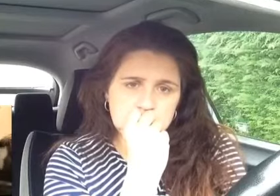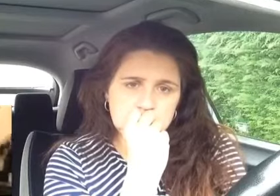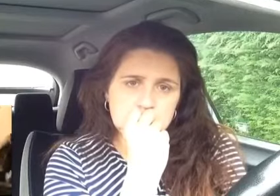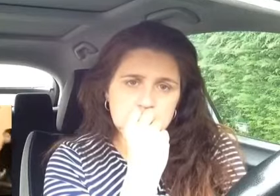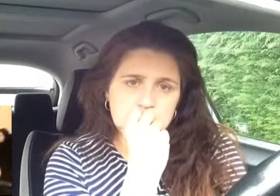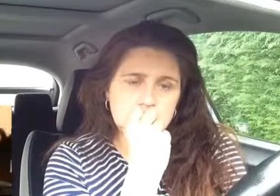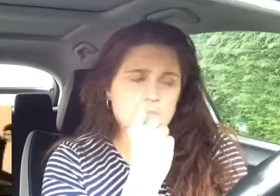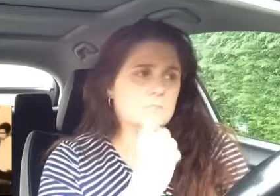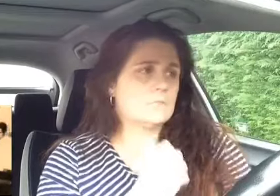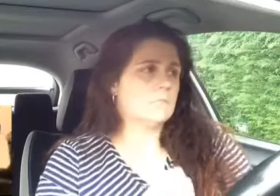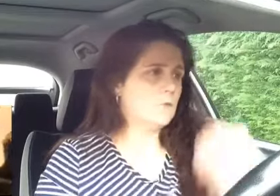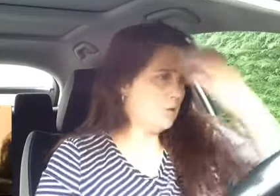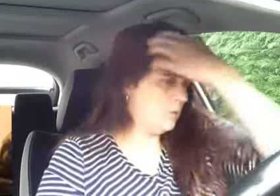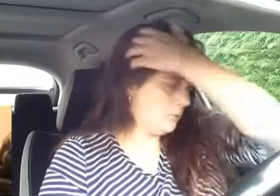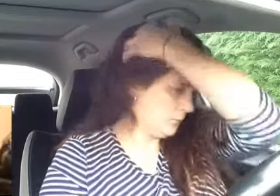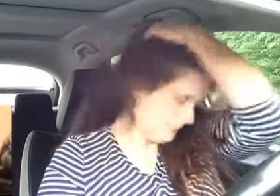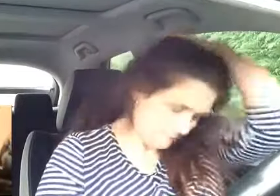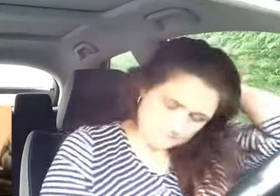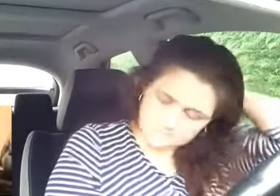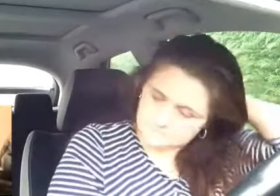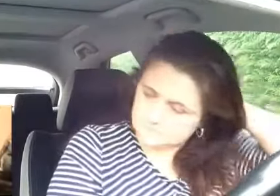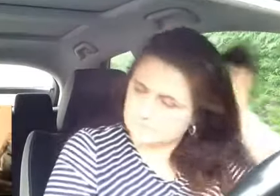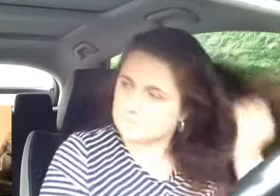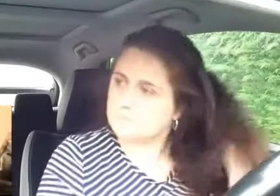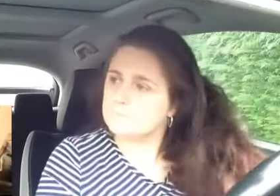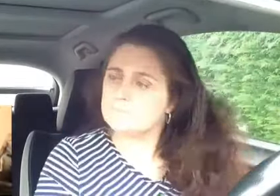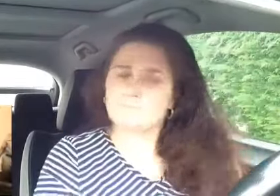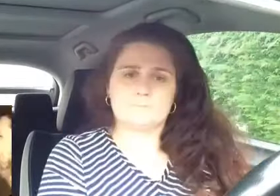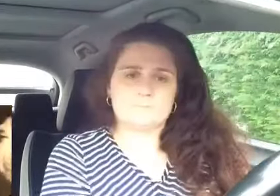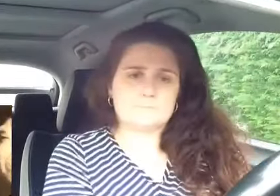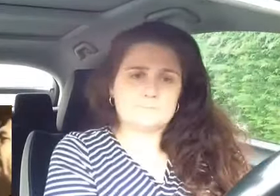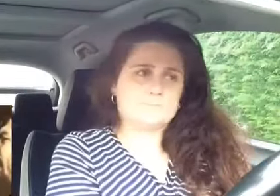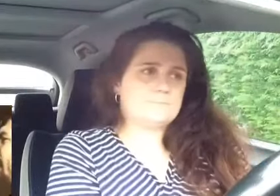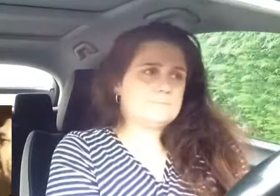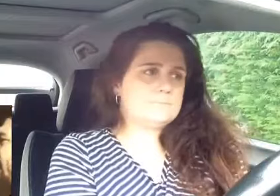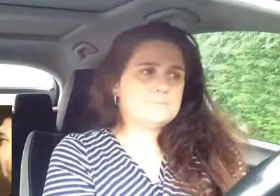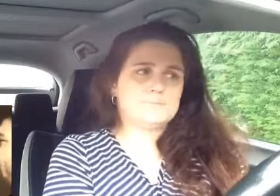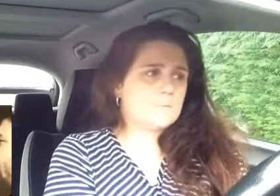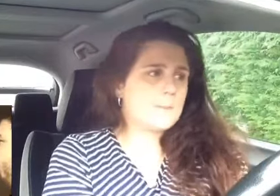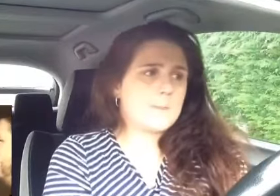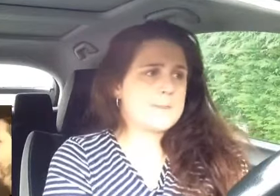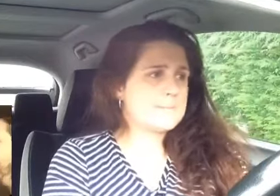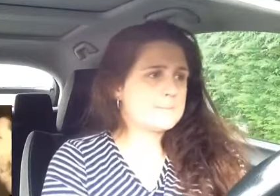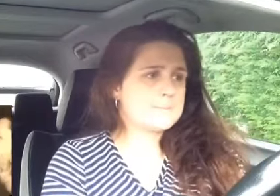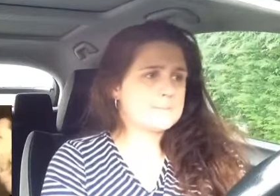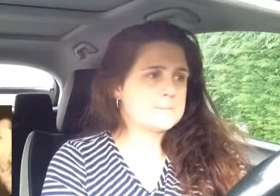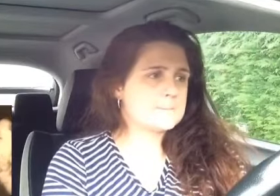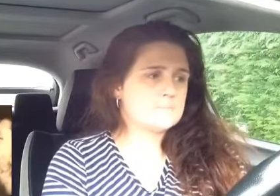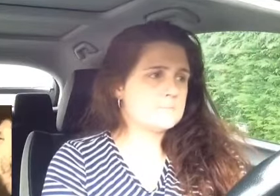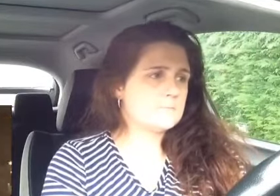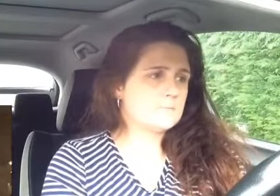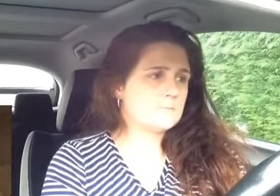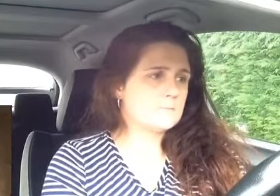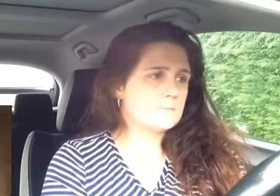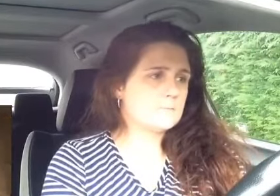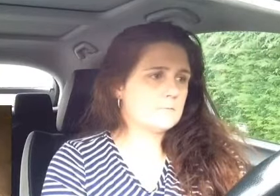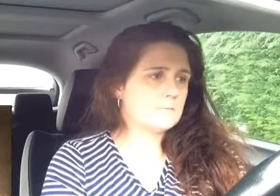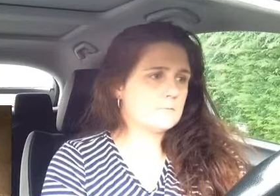owners fake liberal politicians those are my enemies the generals of the armies that are mostly conservatives those are the real